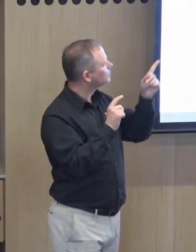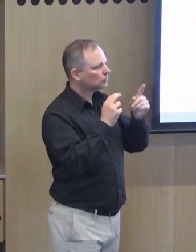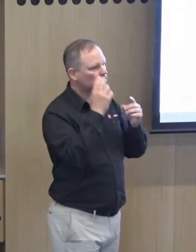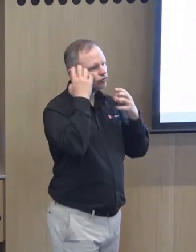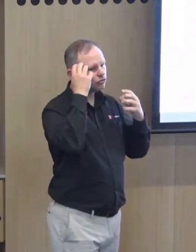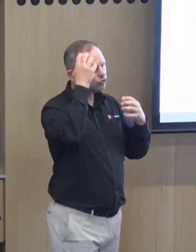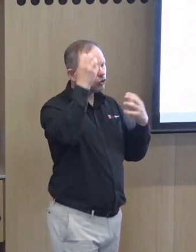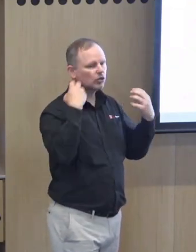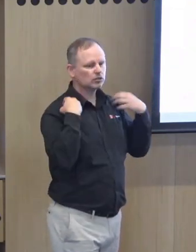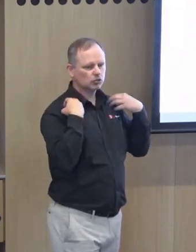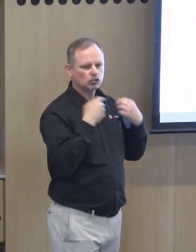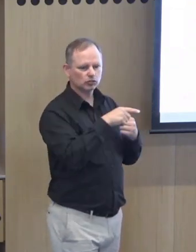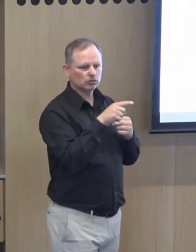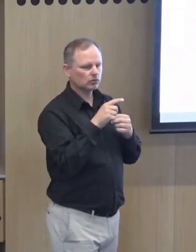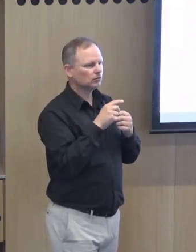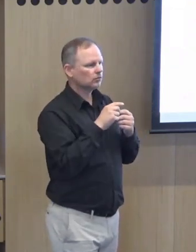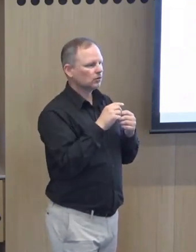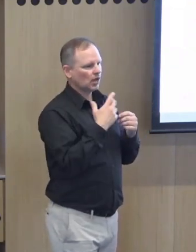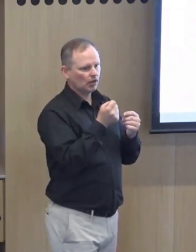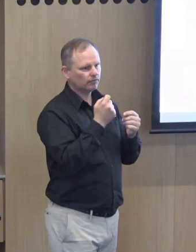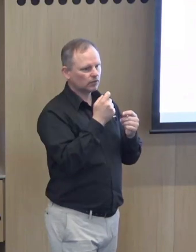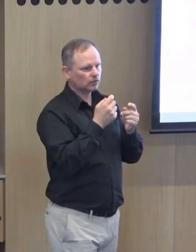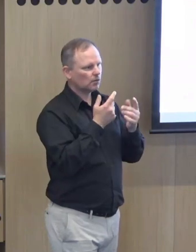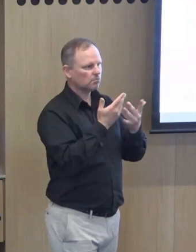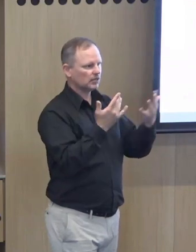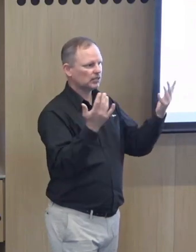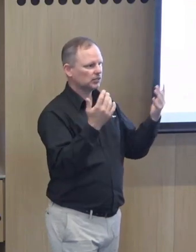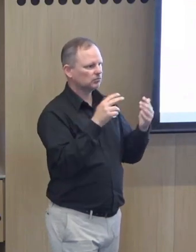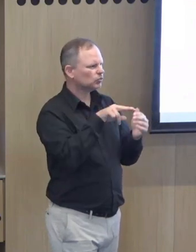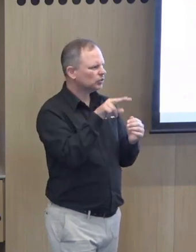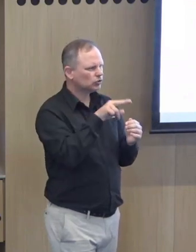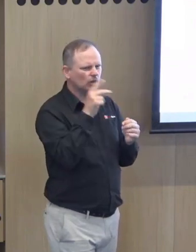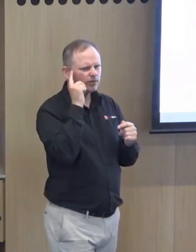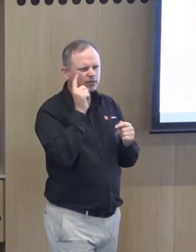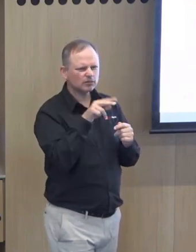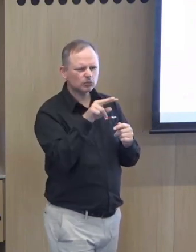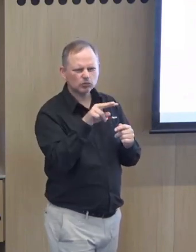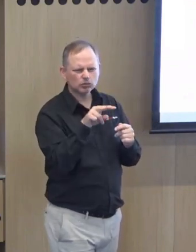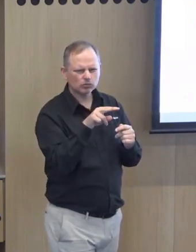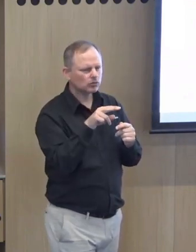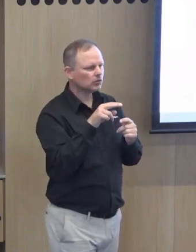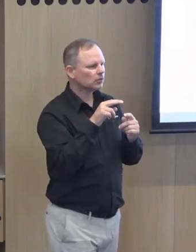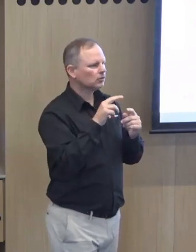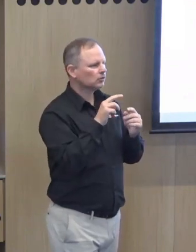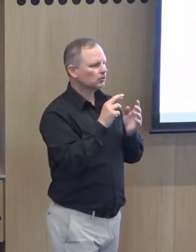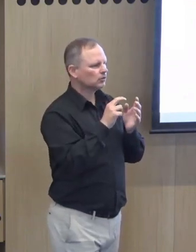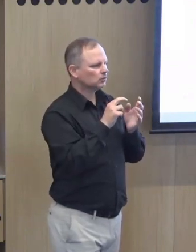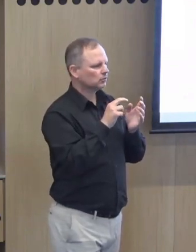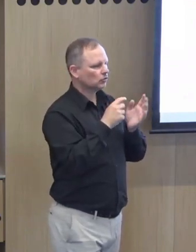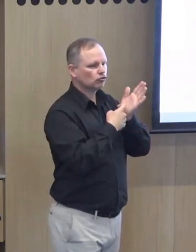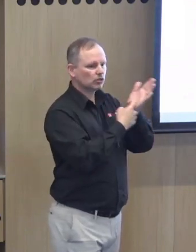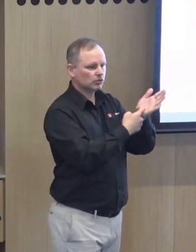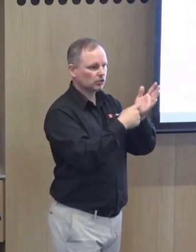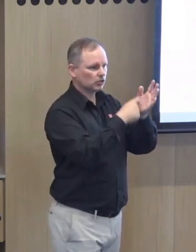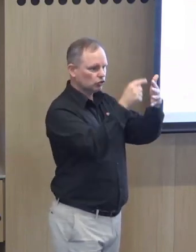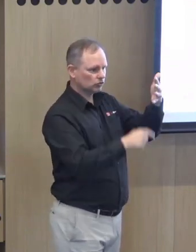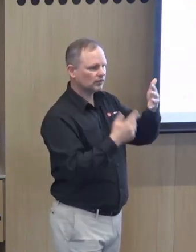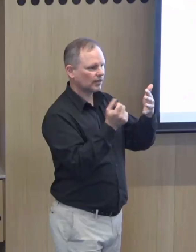So the Royal Commission of Recommendation 34, I think it was, I think it was altogether it was 22,